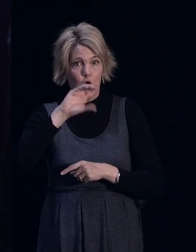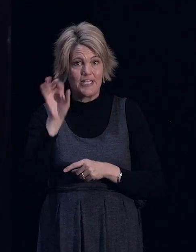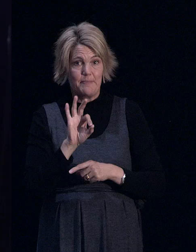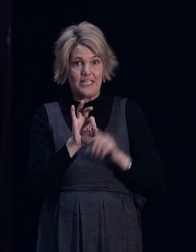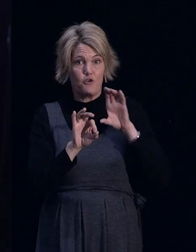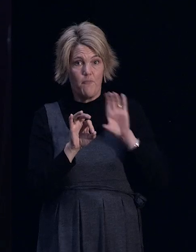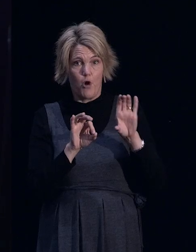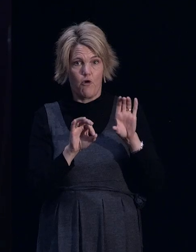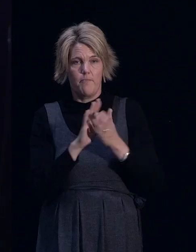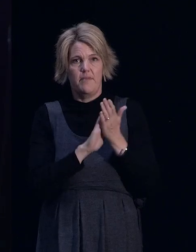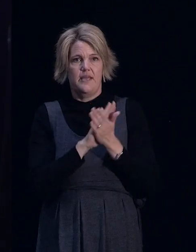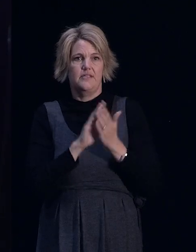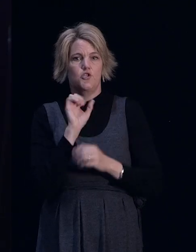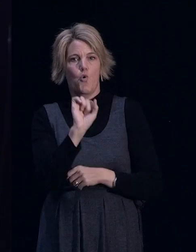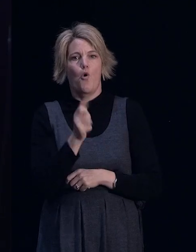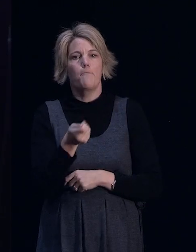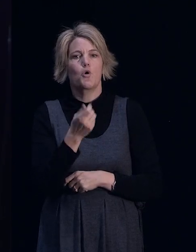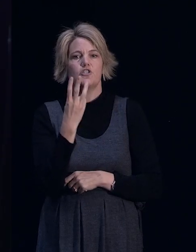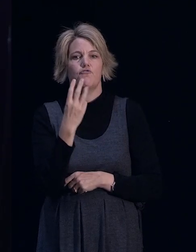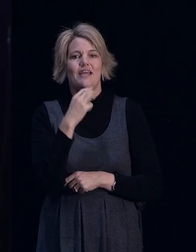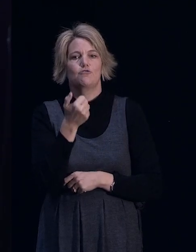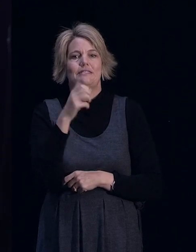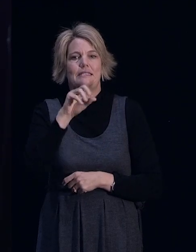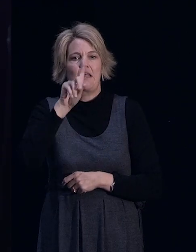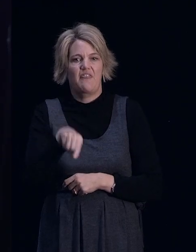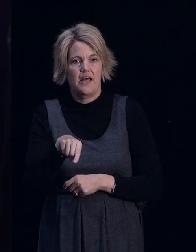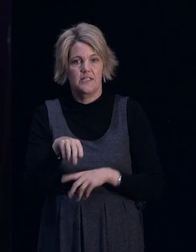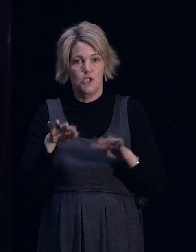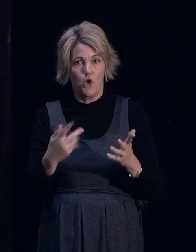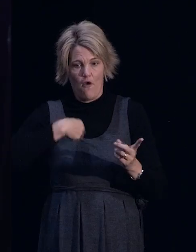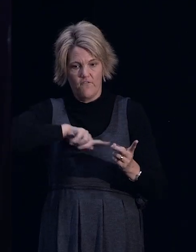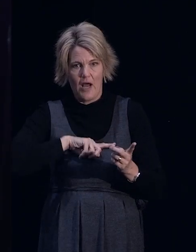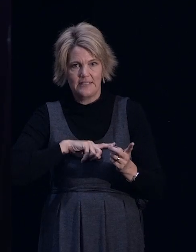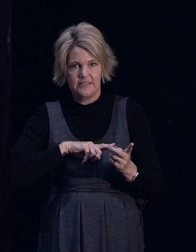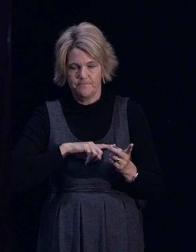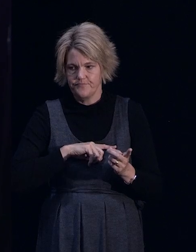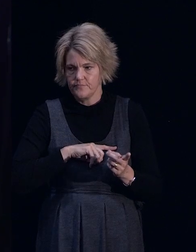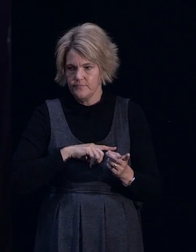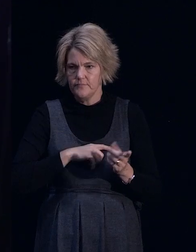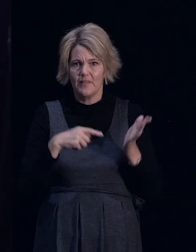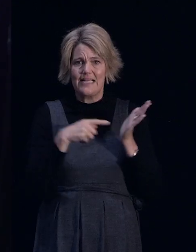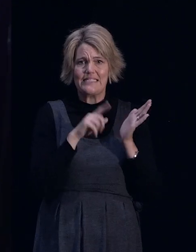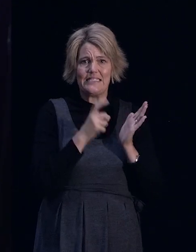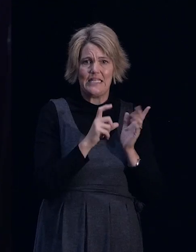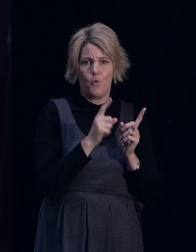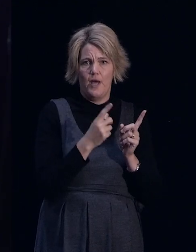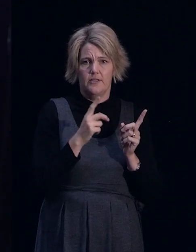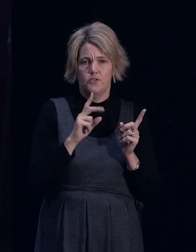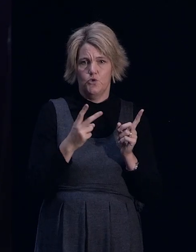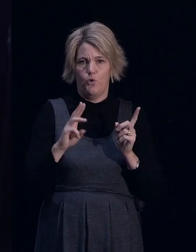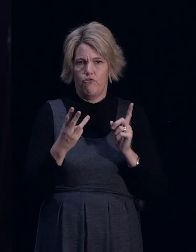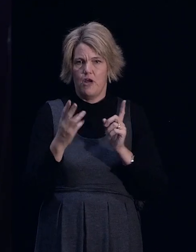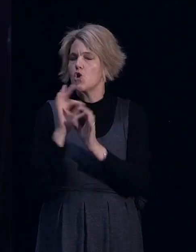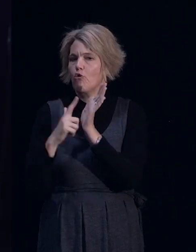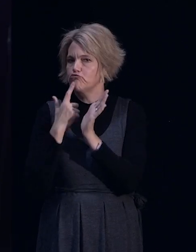that means you've got a mortgage of 360. So for us, the technical category of the property, with the exception of red